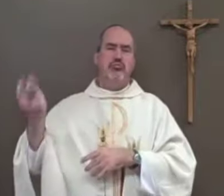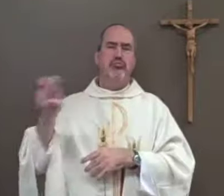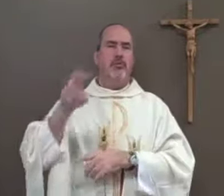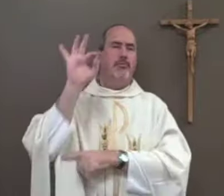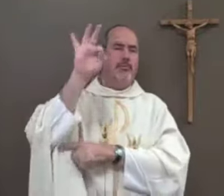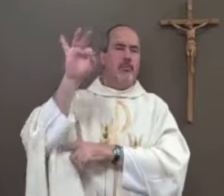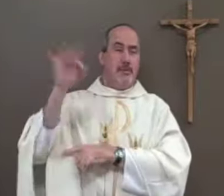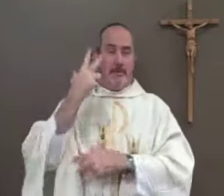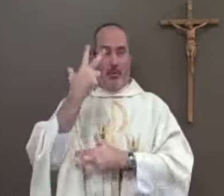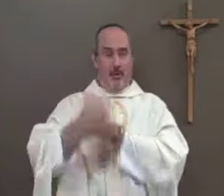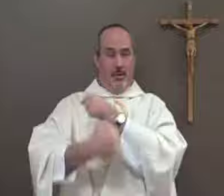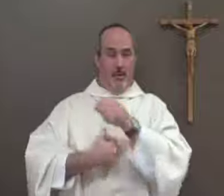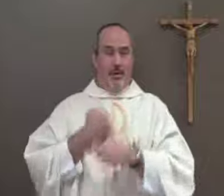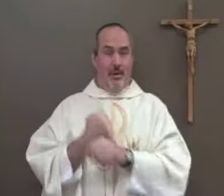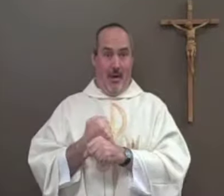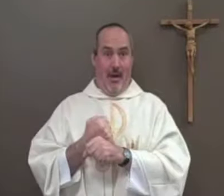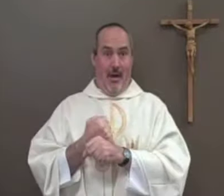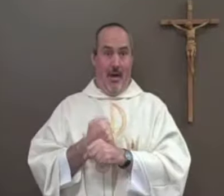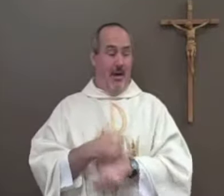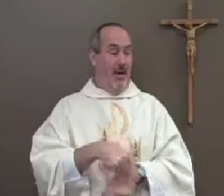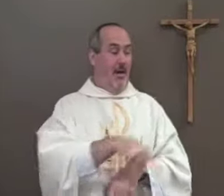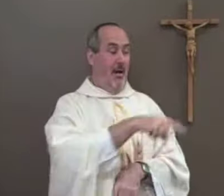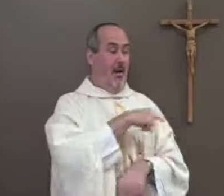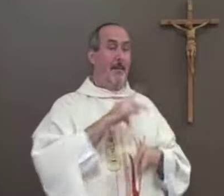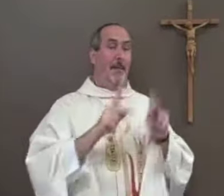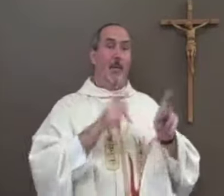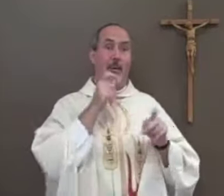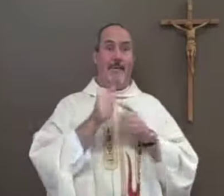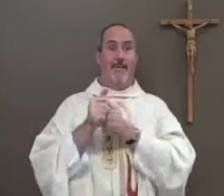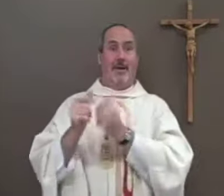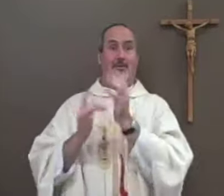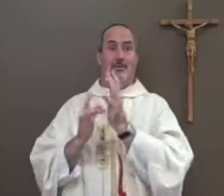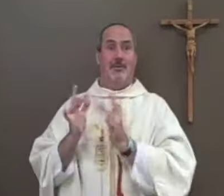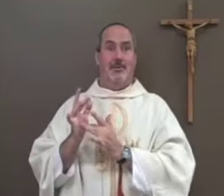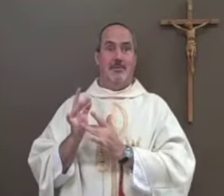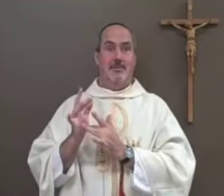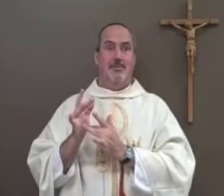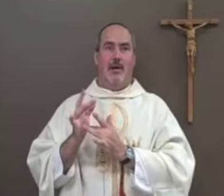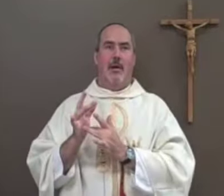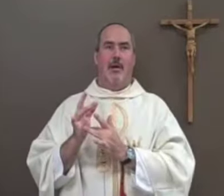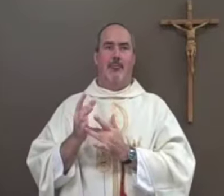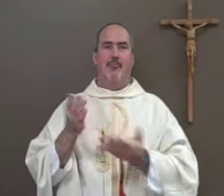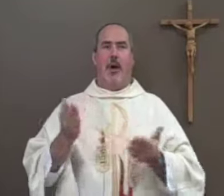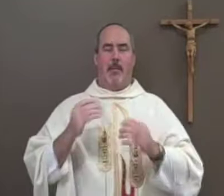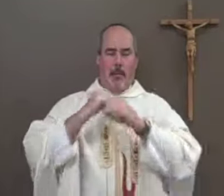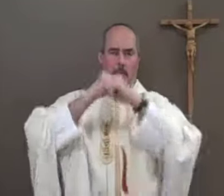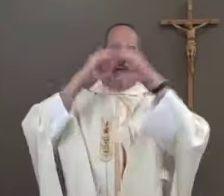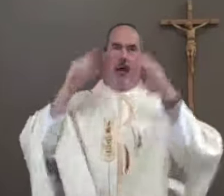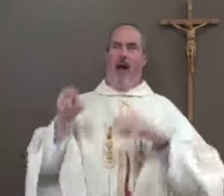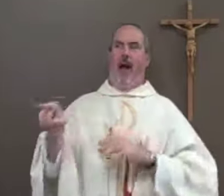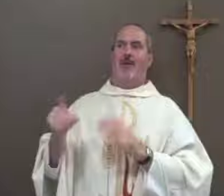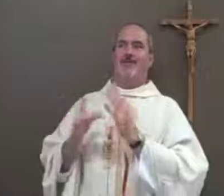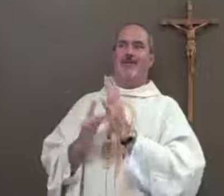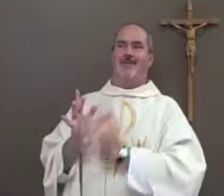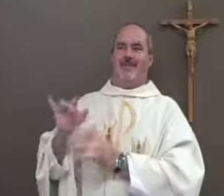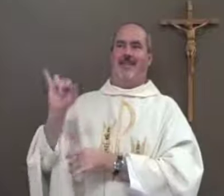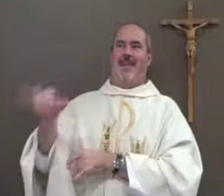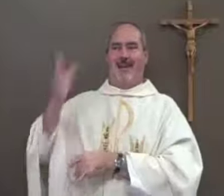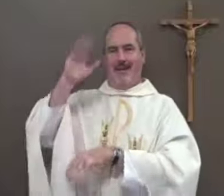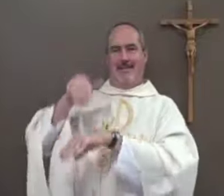We know that Jesus traveled and preached for three years throughout the land, and his followers knew that